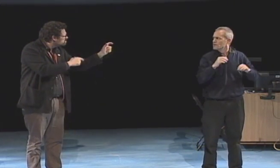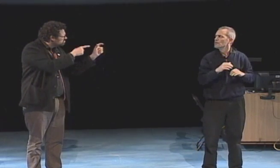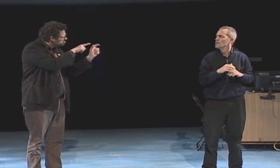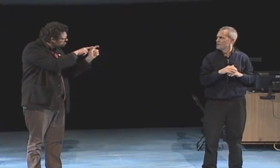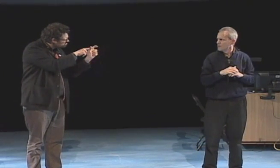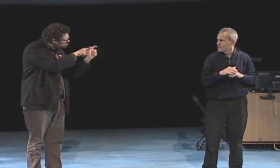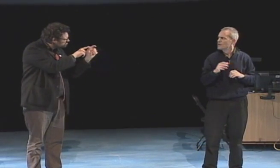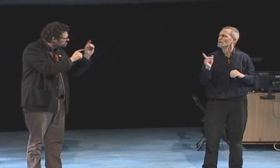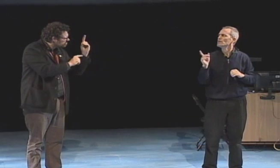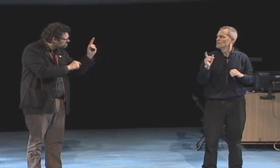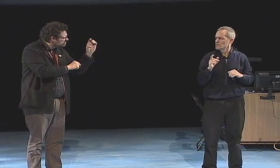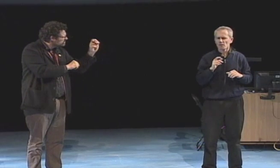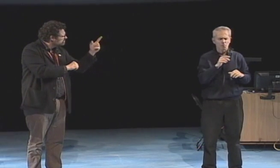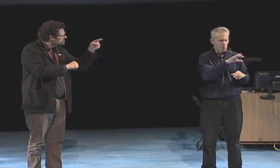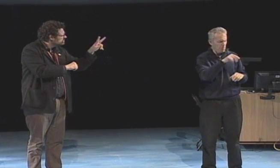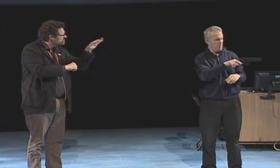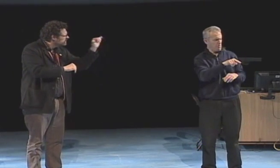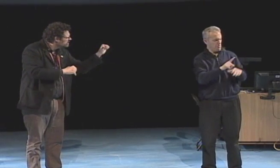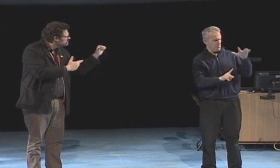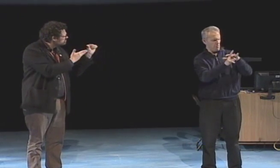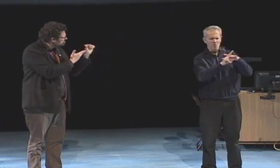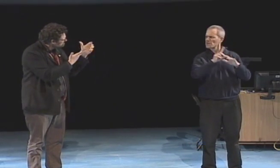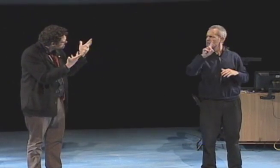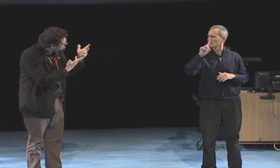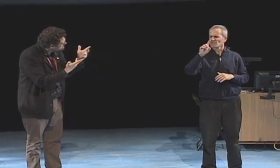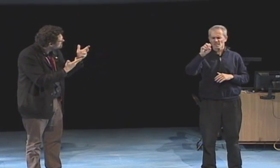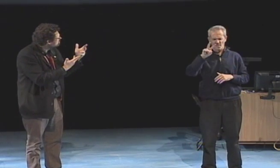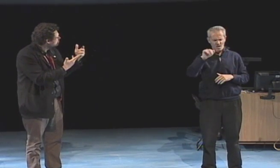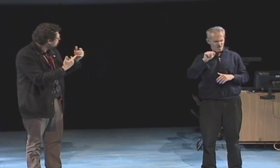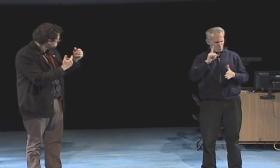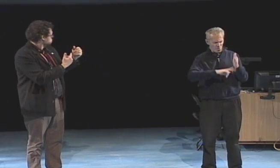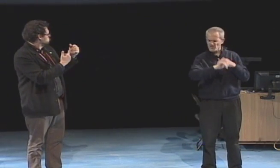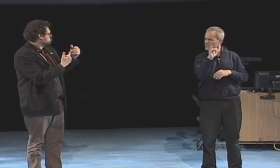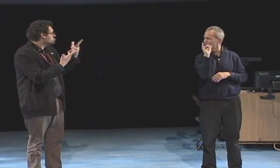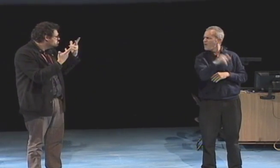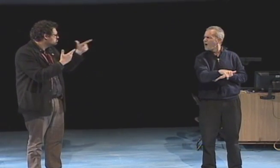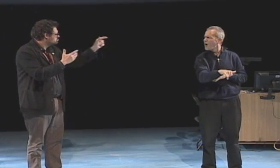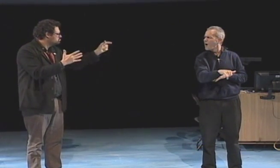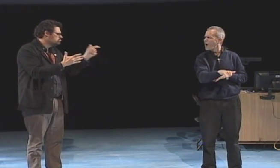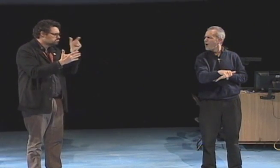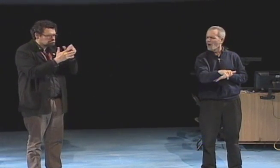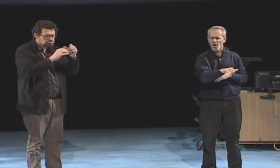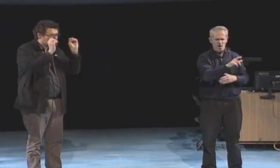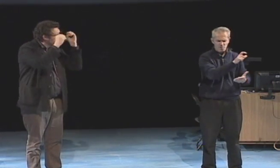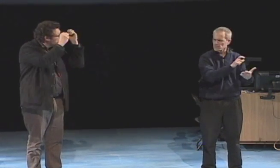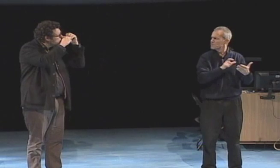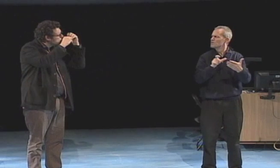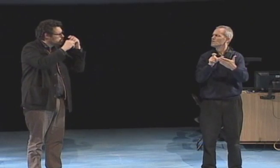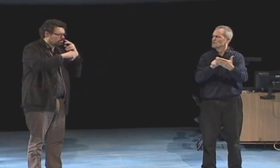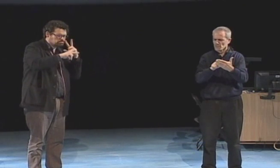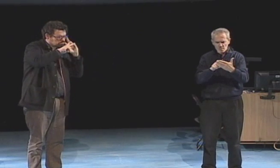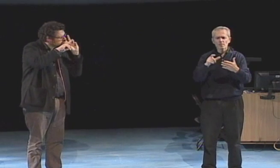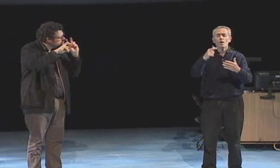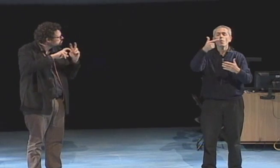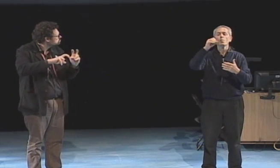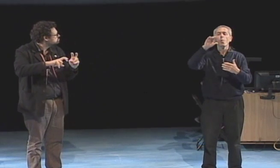communicating and connecting with other deaf artists that I began to find